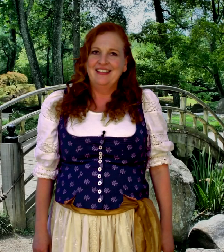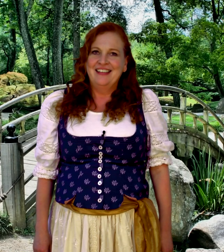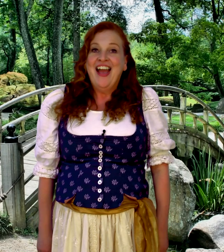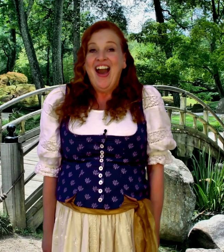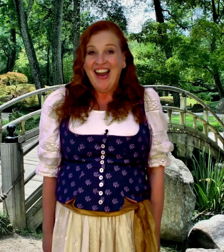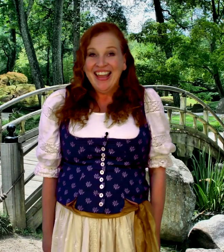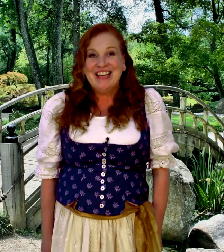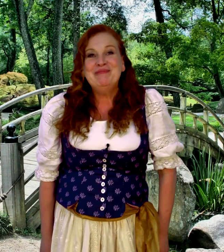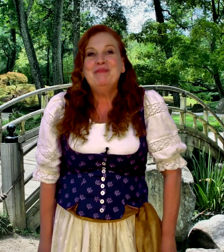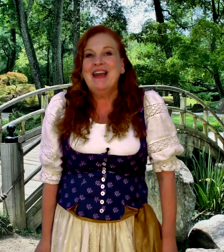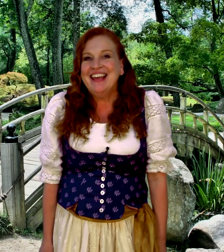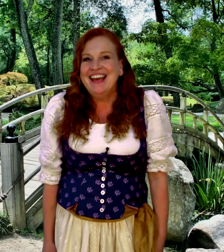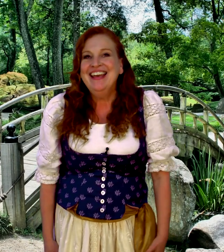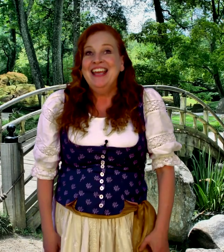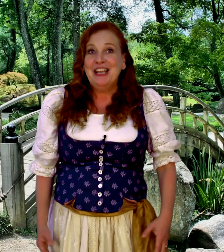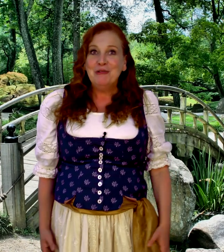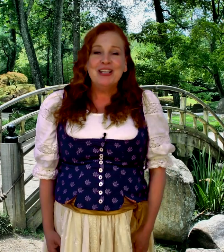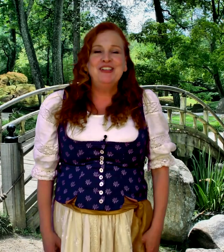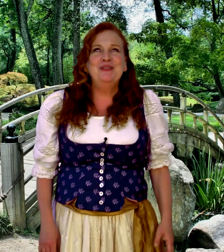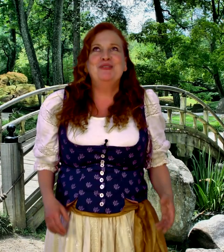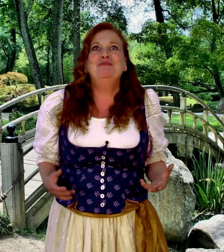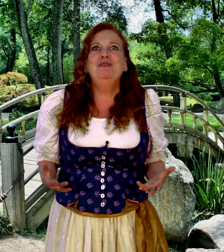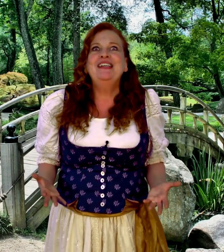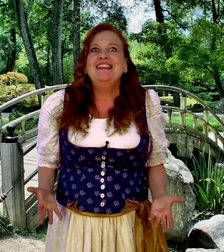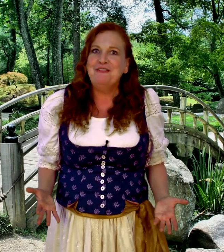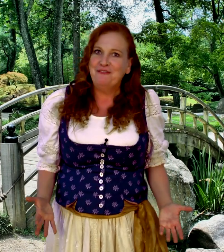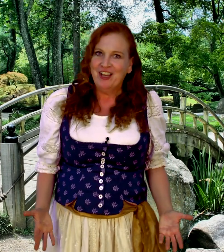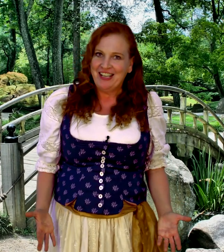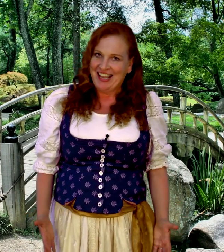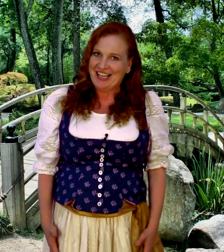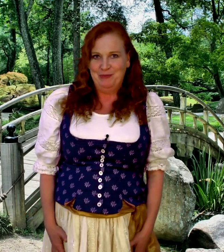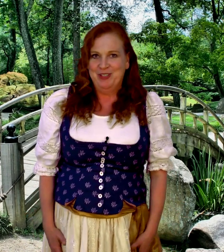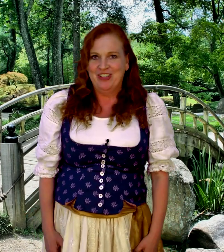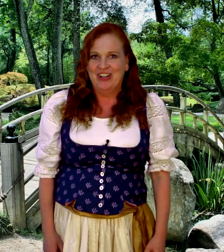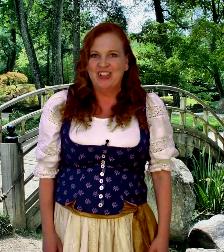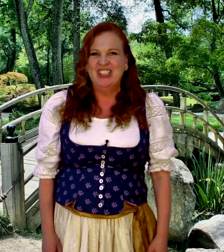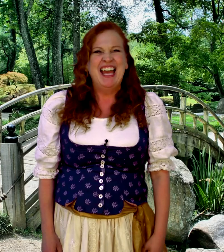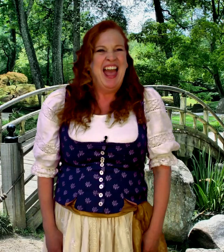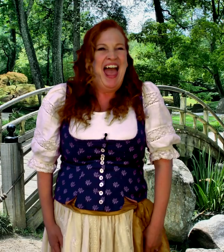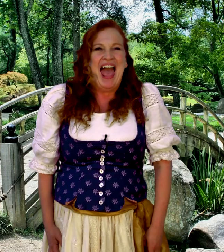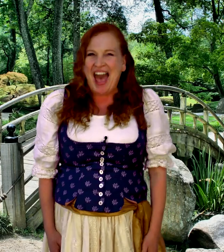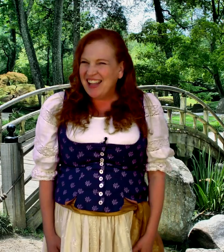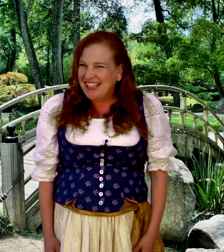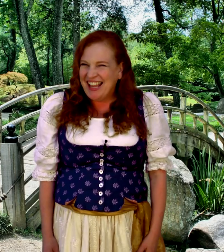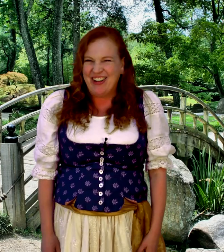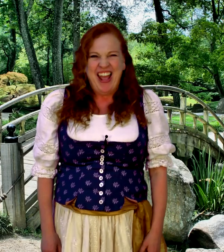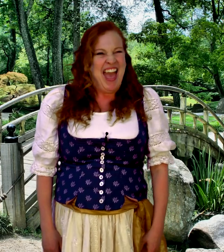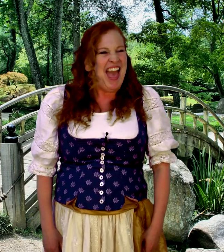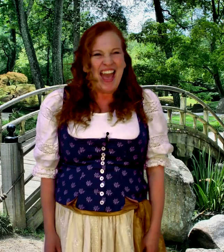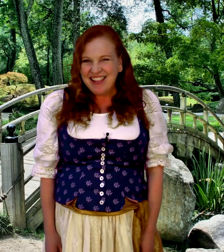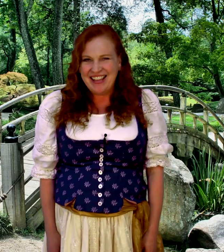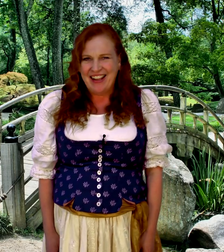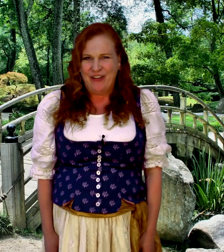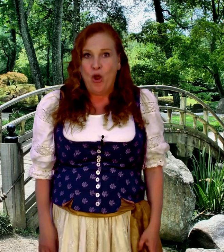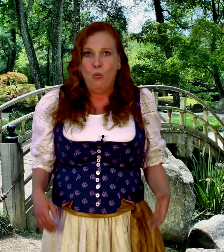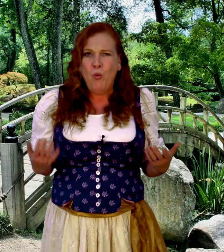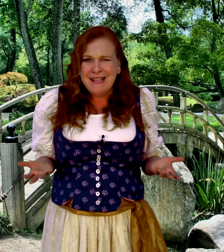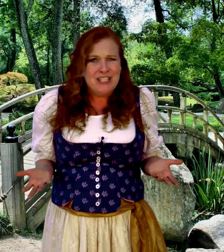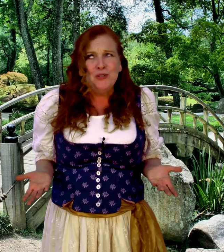Hi, I'm Rebecca. Now we're going to do this really fun animal song called Alligator, Alligator, What Do You